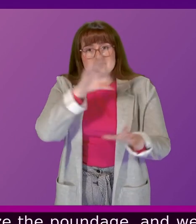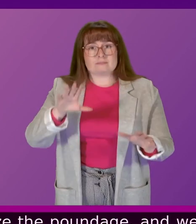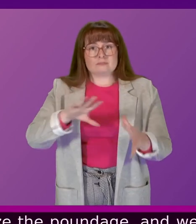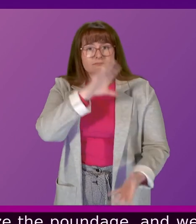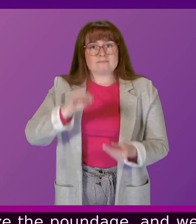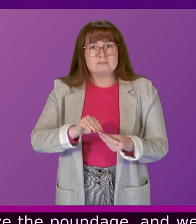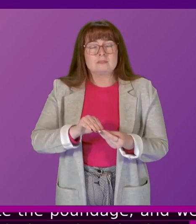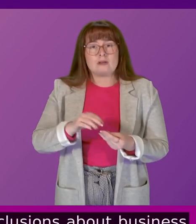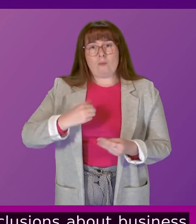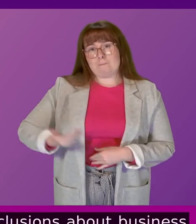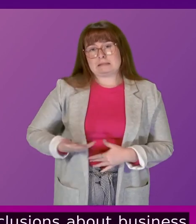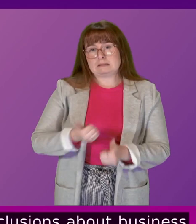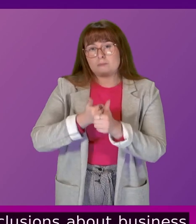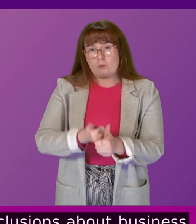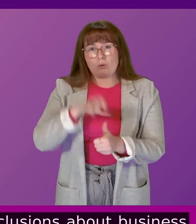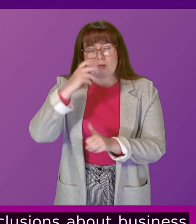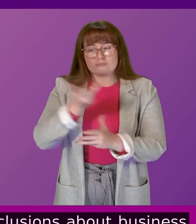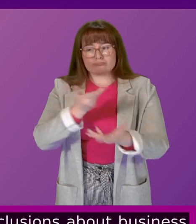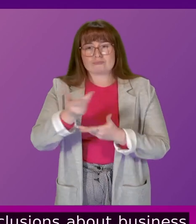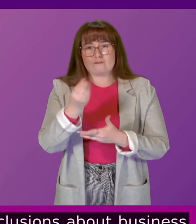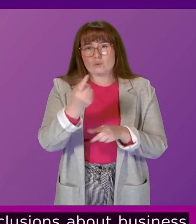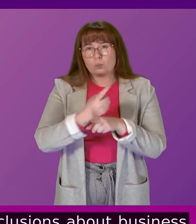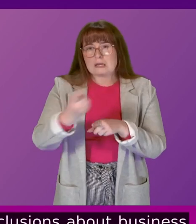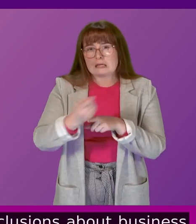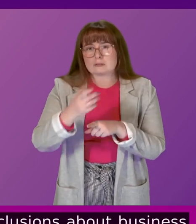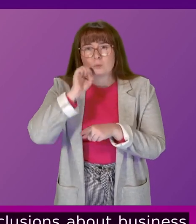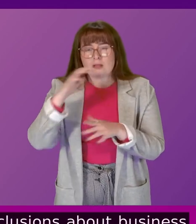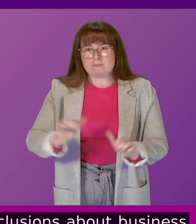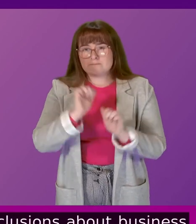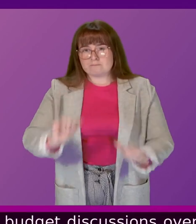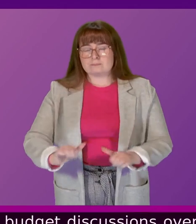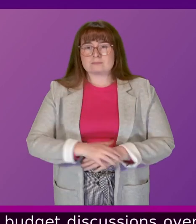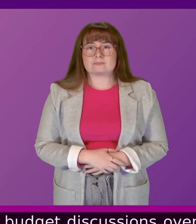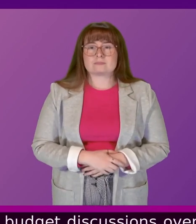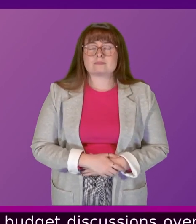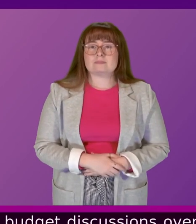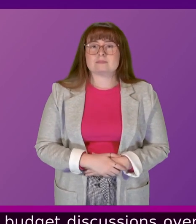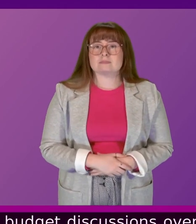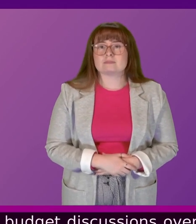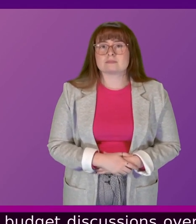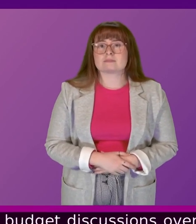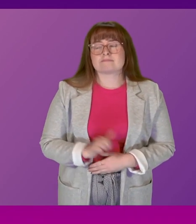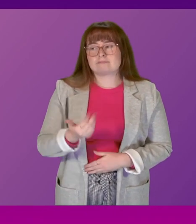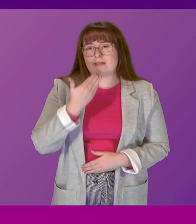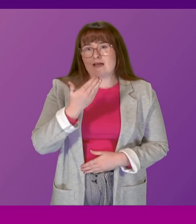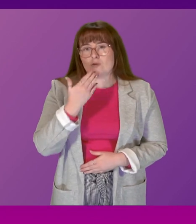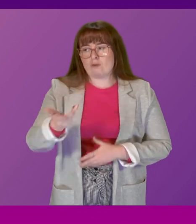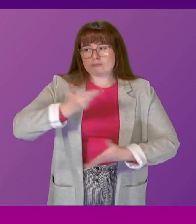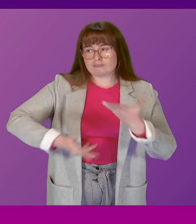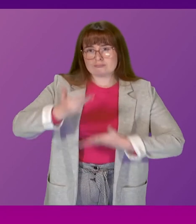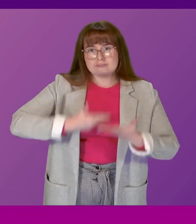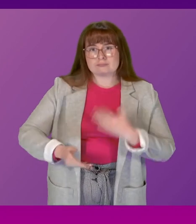forward the budget discussions over the next few weeks. Daniel Johnson. I thank for advanced sight of this statement.